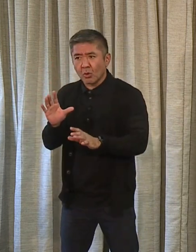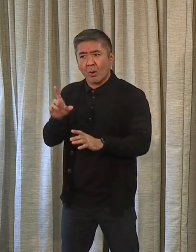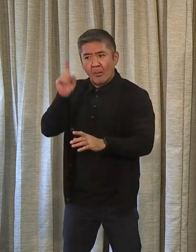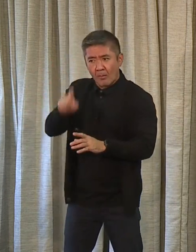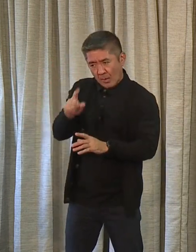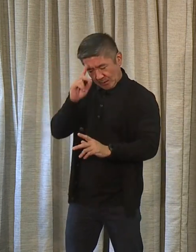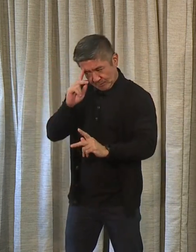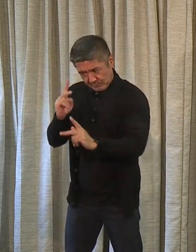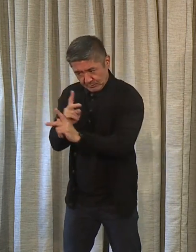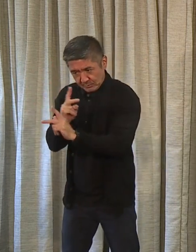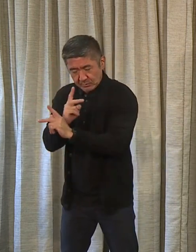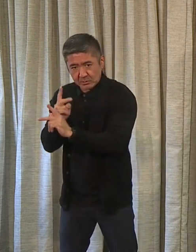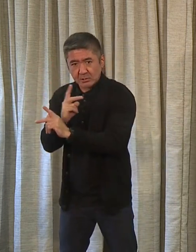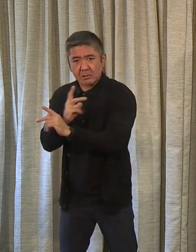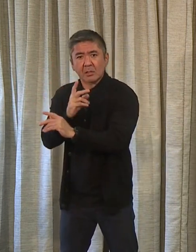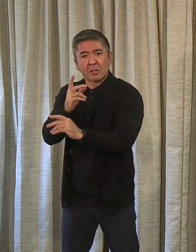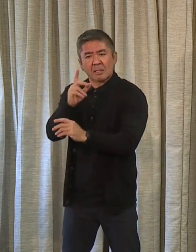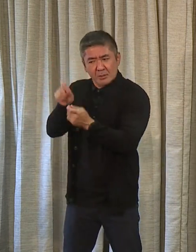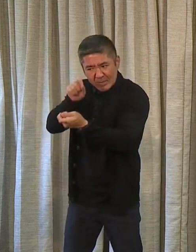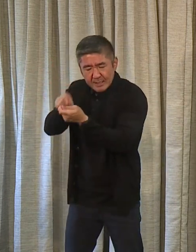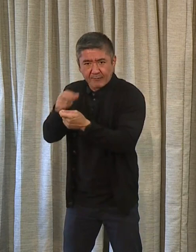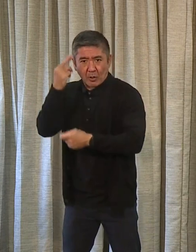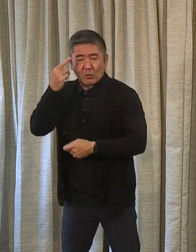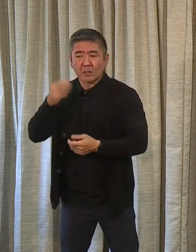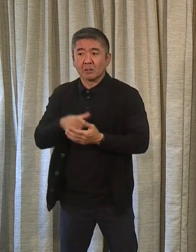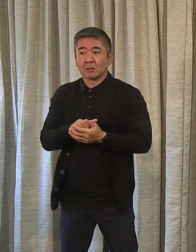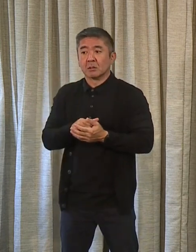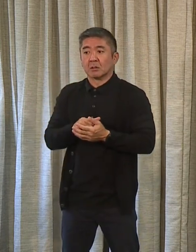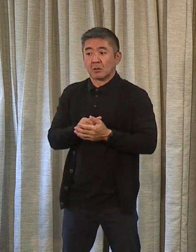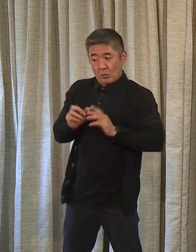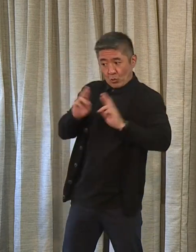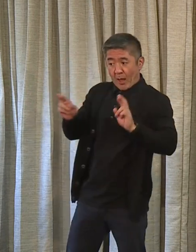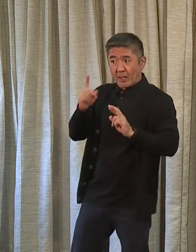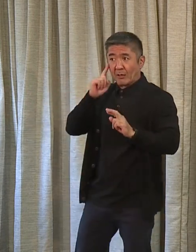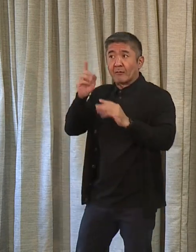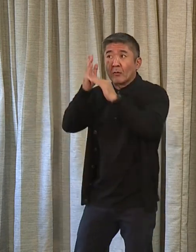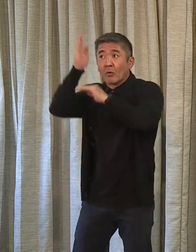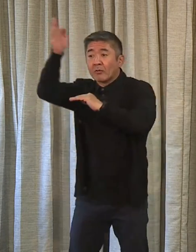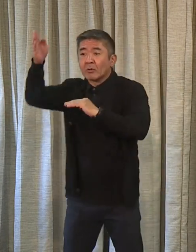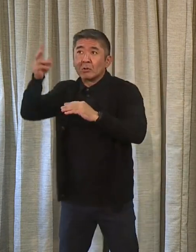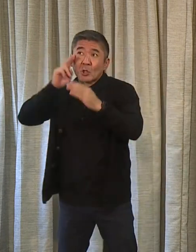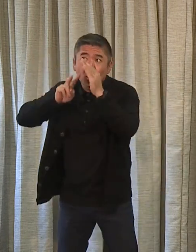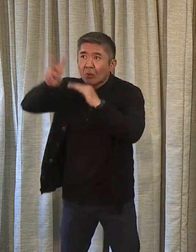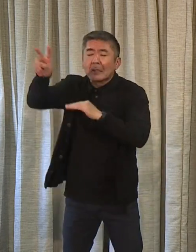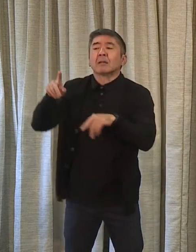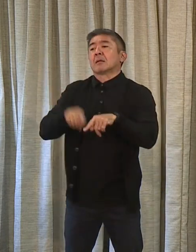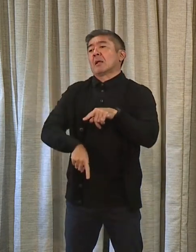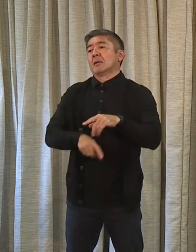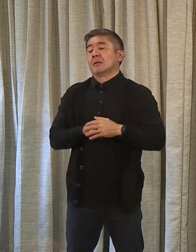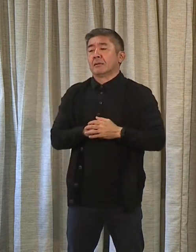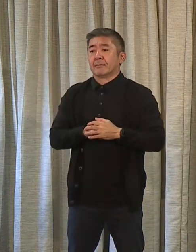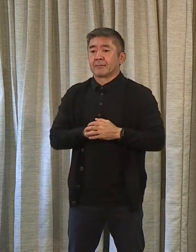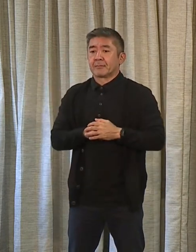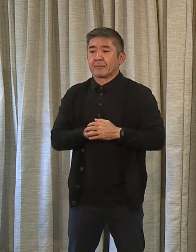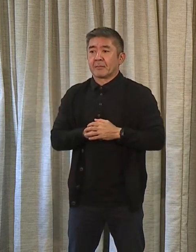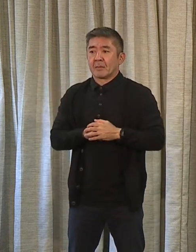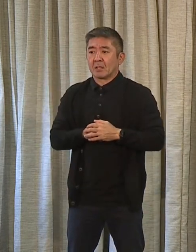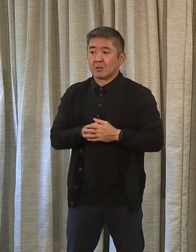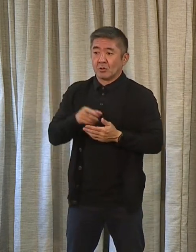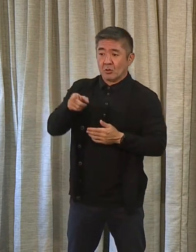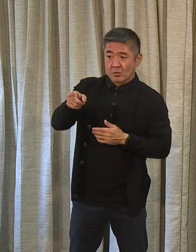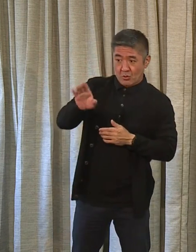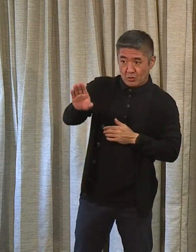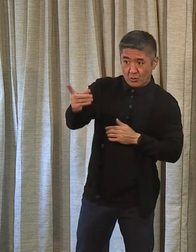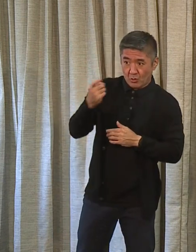to be. You know, we're hoping for better times ahead. We don't know. As I said earlier, we don't have a crystal ball. And that way, in that regard,